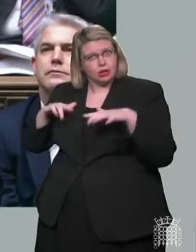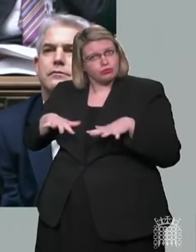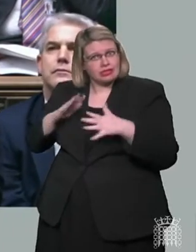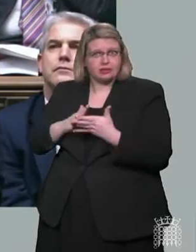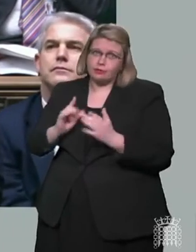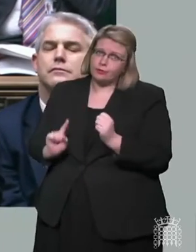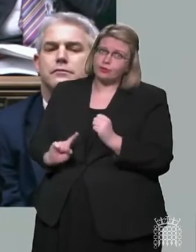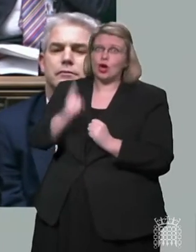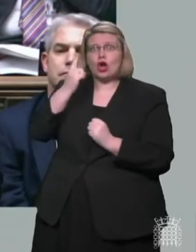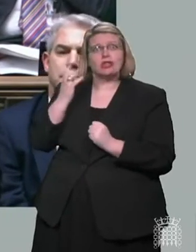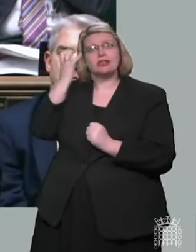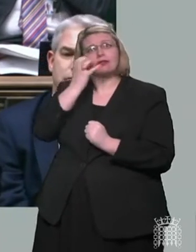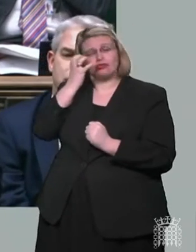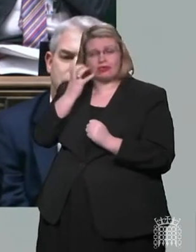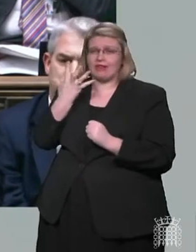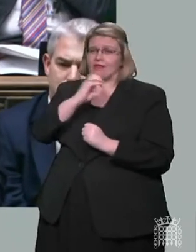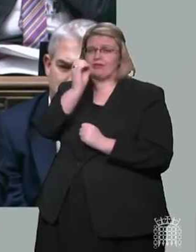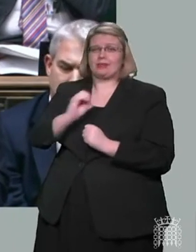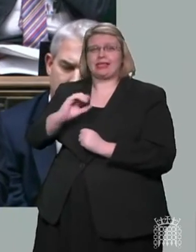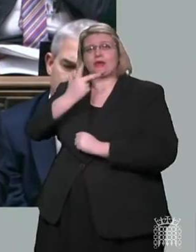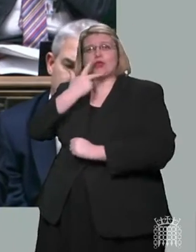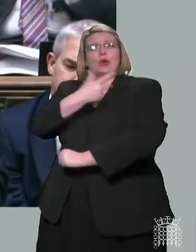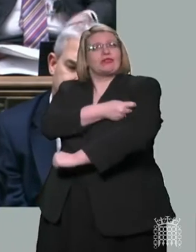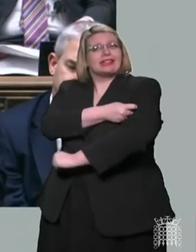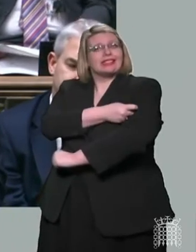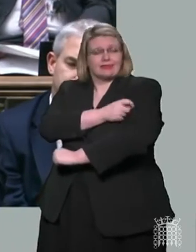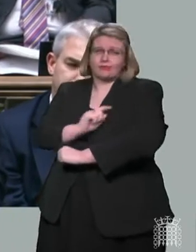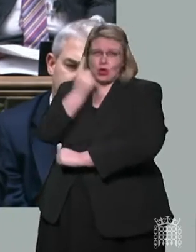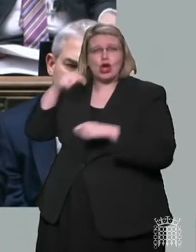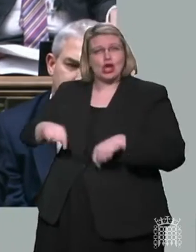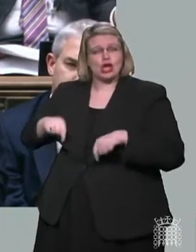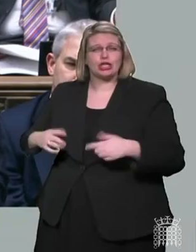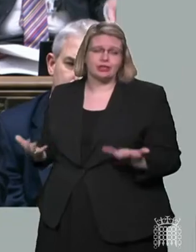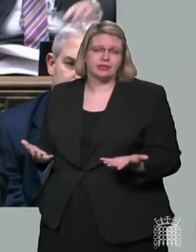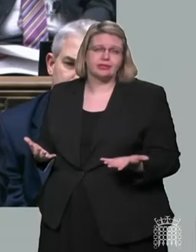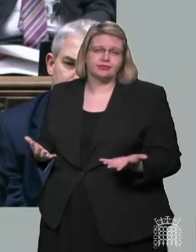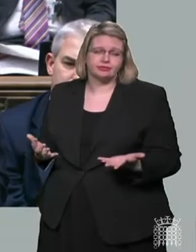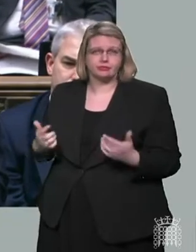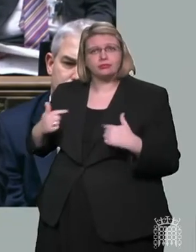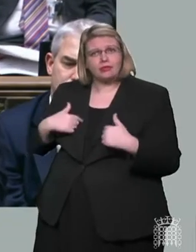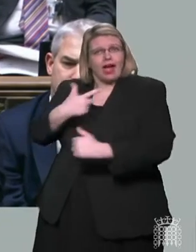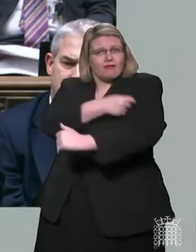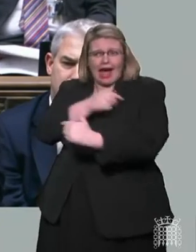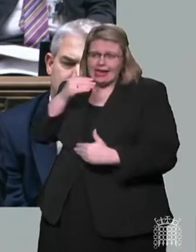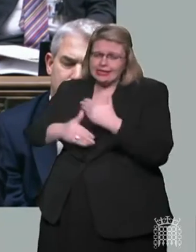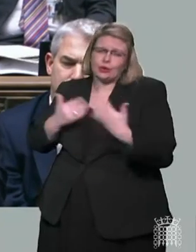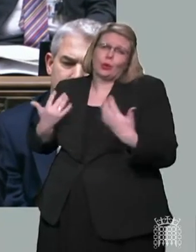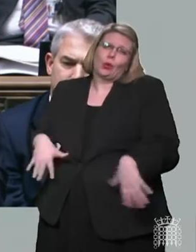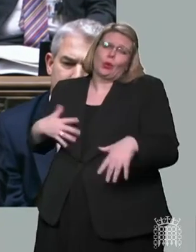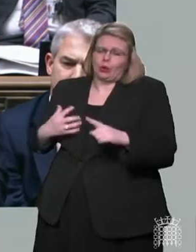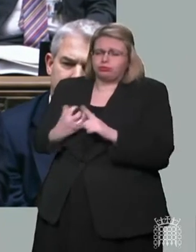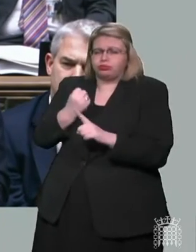nation to boost half our population too. And it's because of the extraordinary success of this vaccination programme